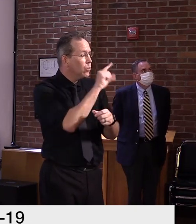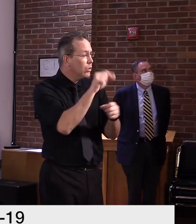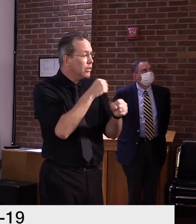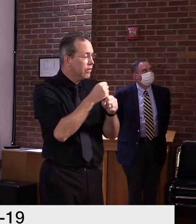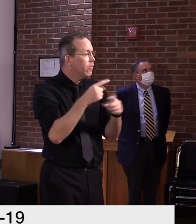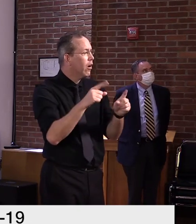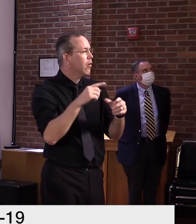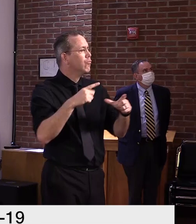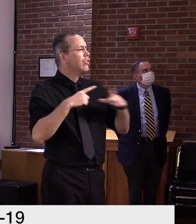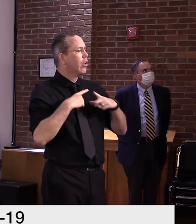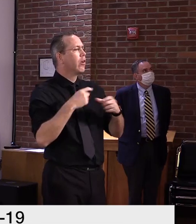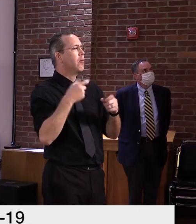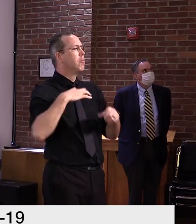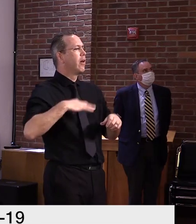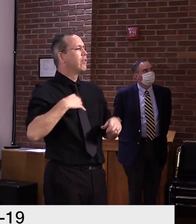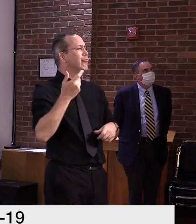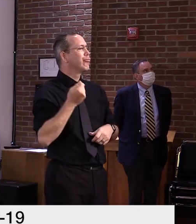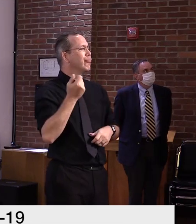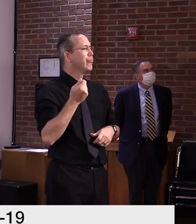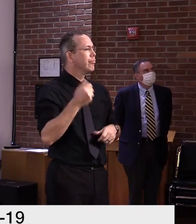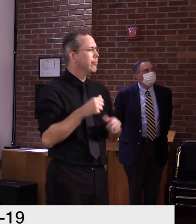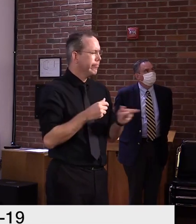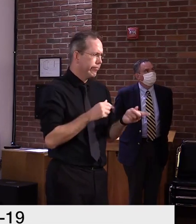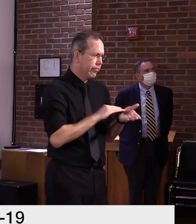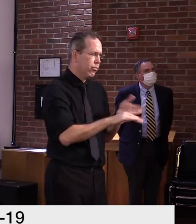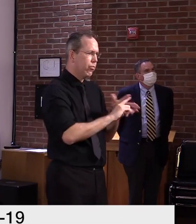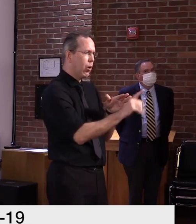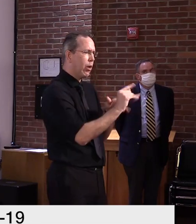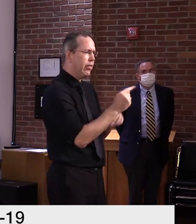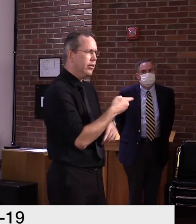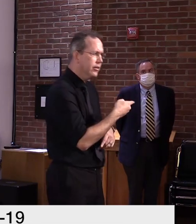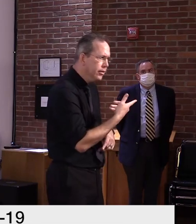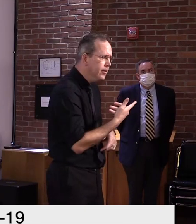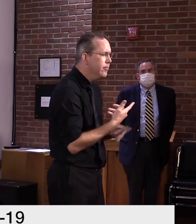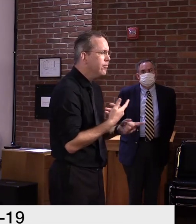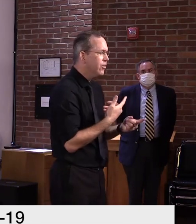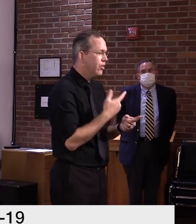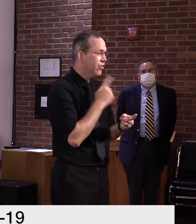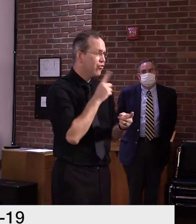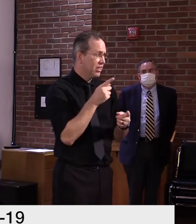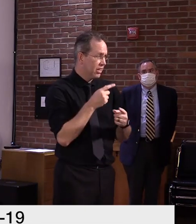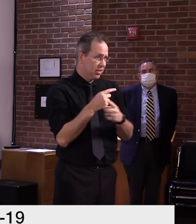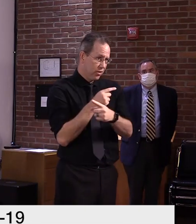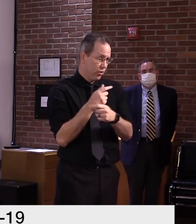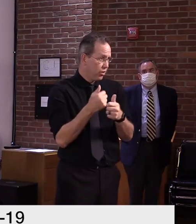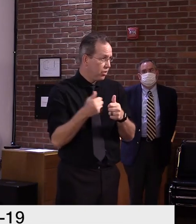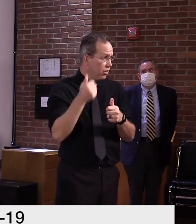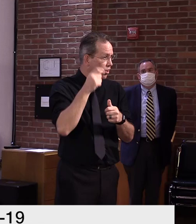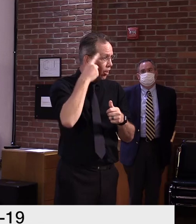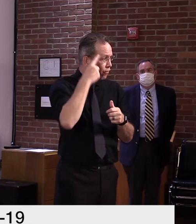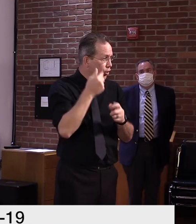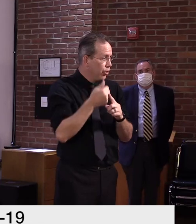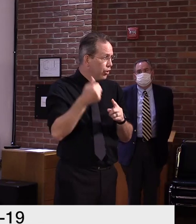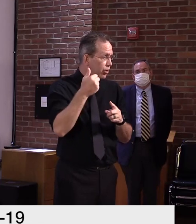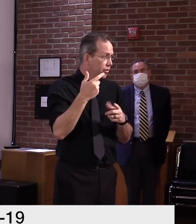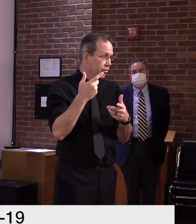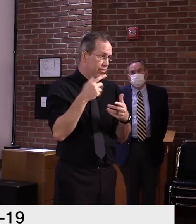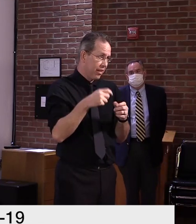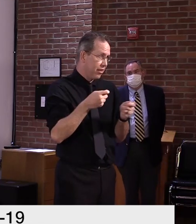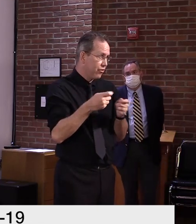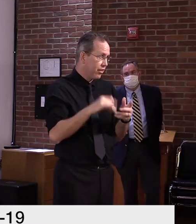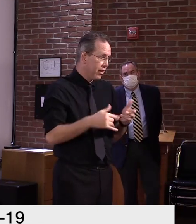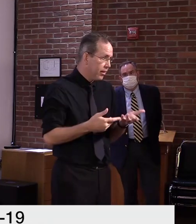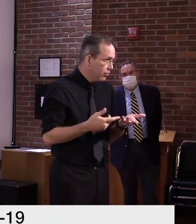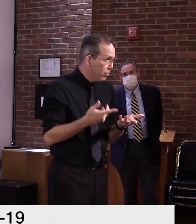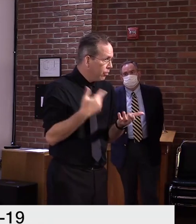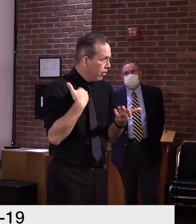technically. Just wondering if you think that's acceptable. Well, again, I haven't spoken to him directly about, uh, uh, either of those cases.